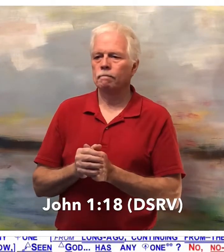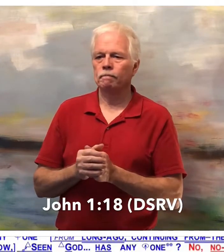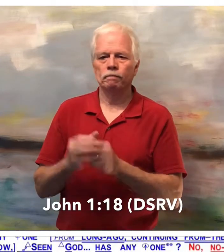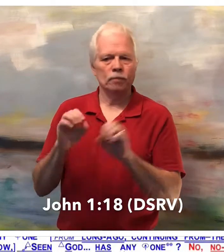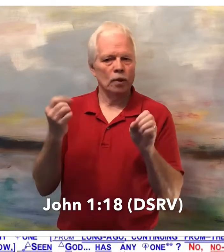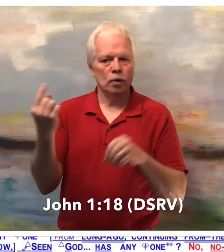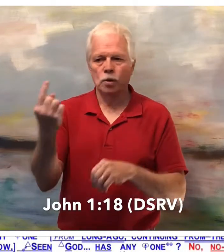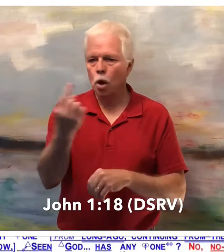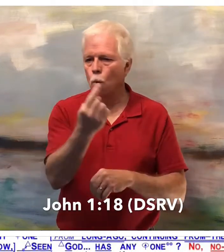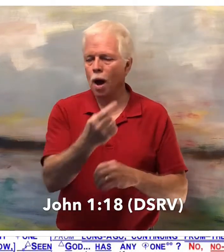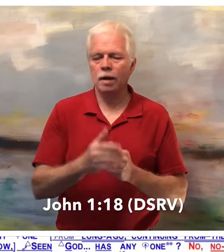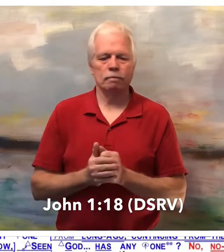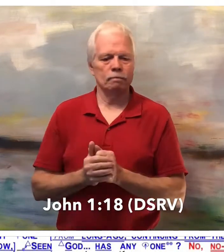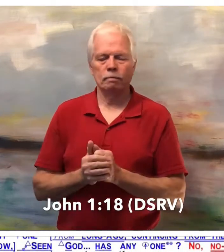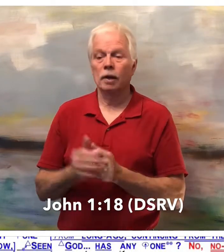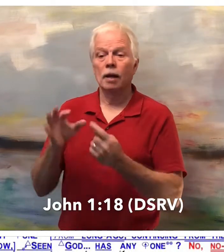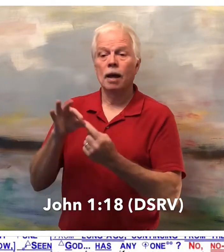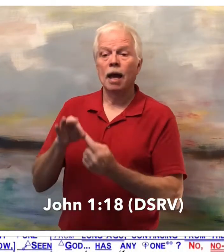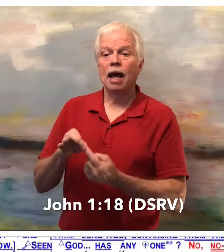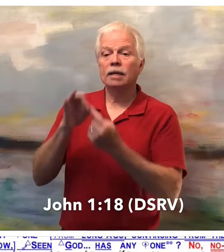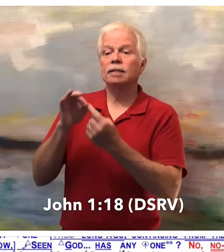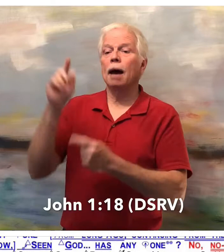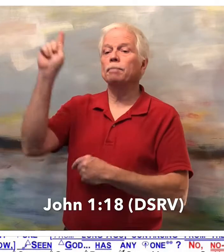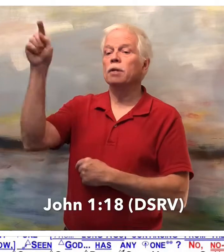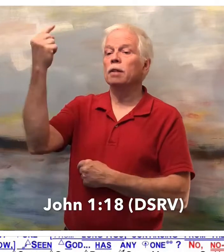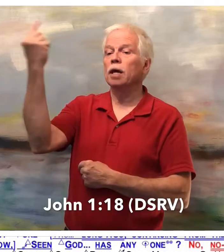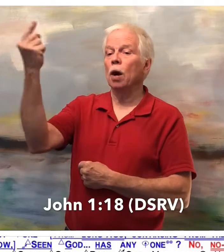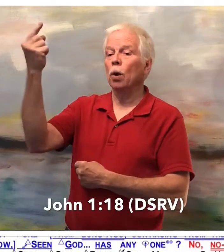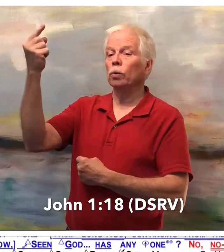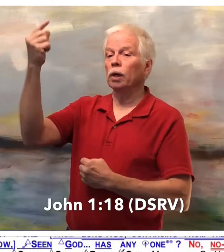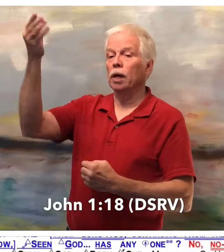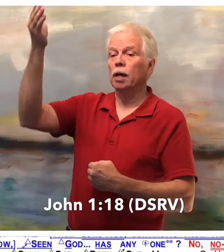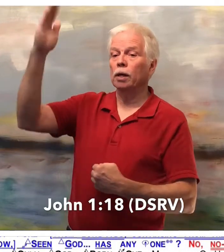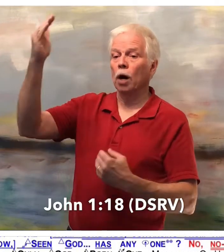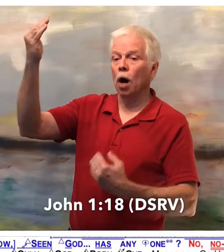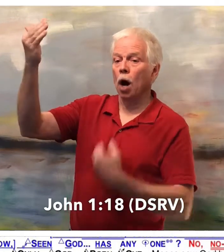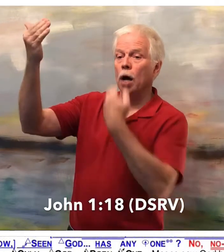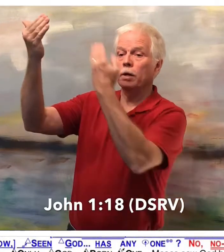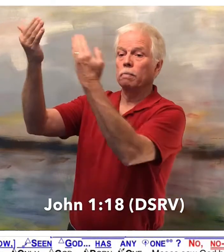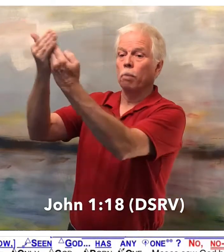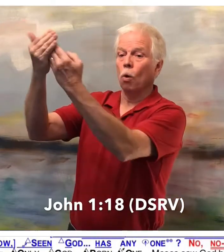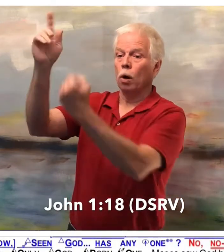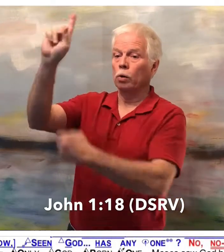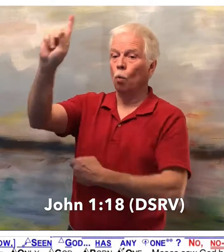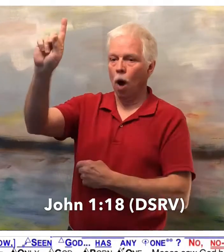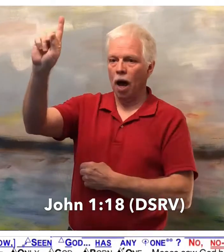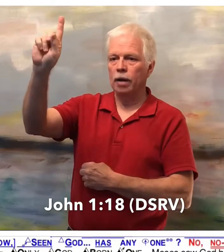No one, except the only God-born one.